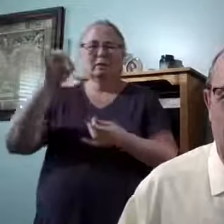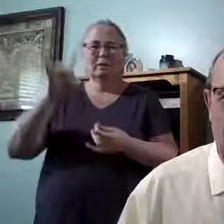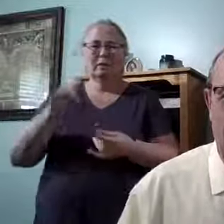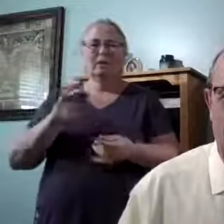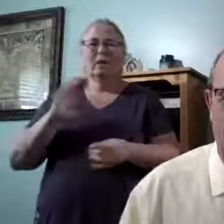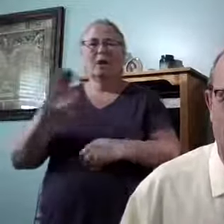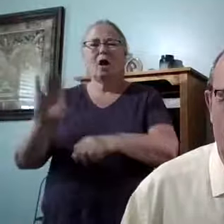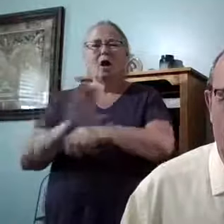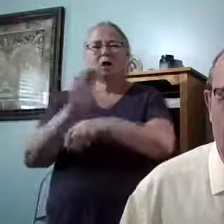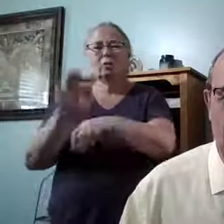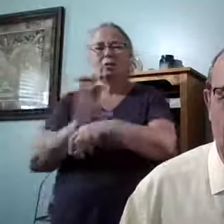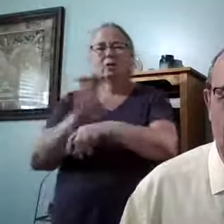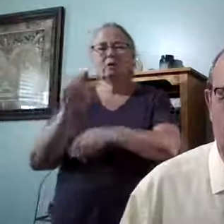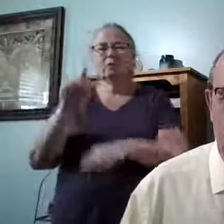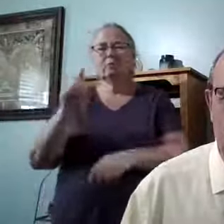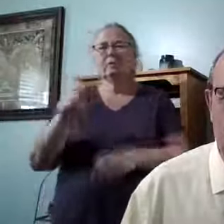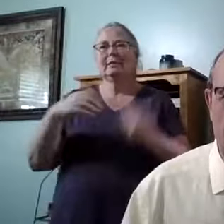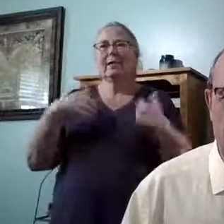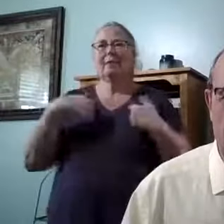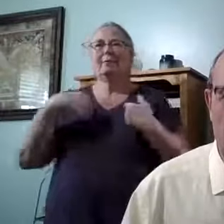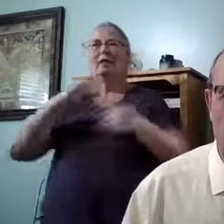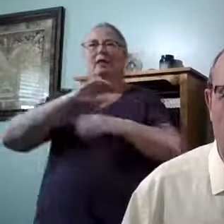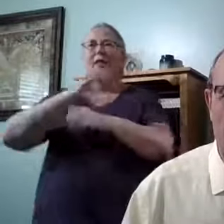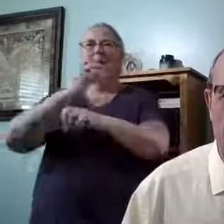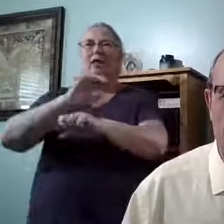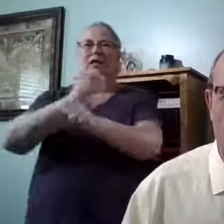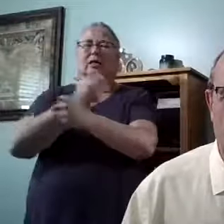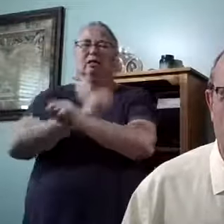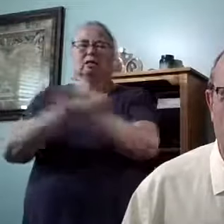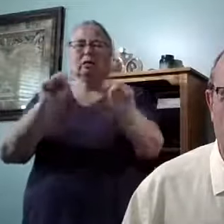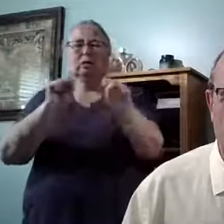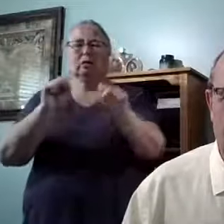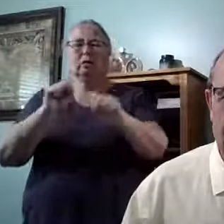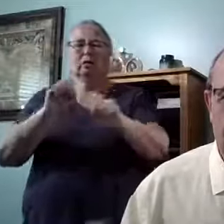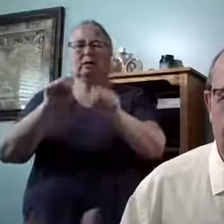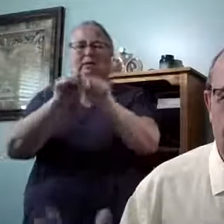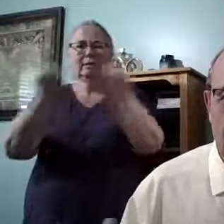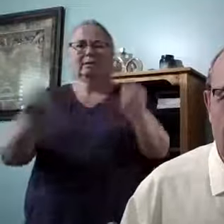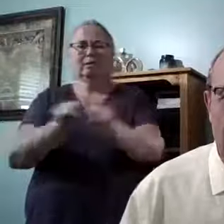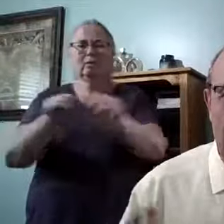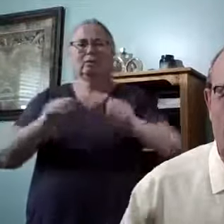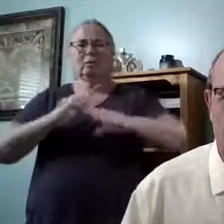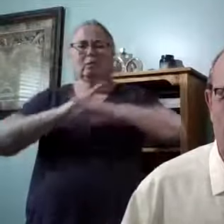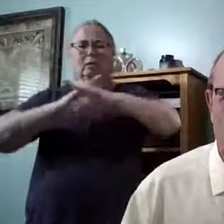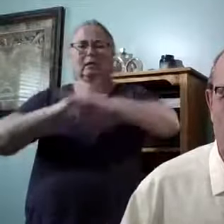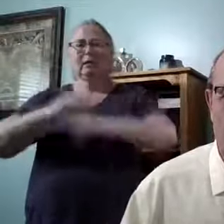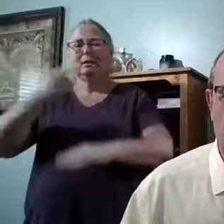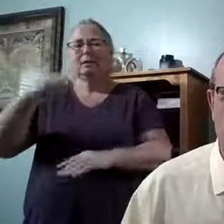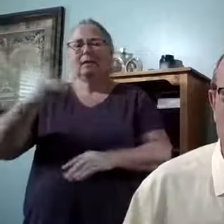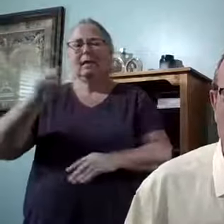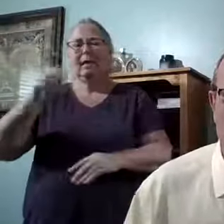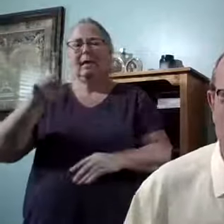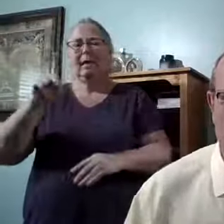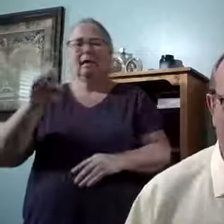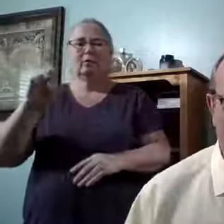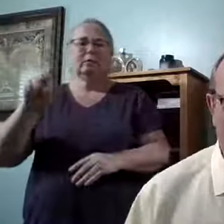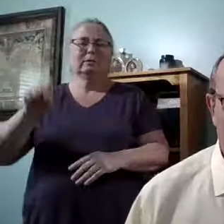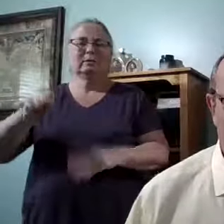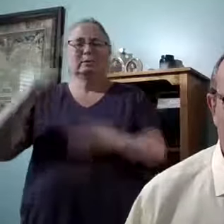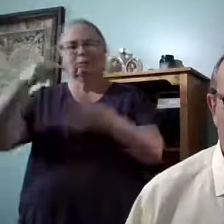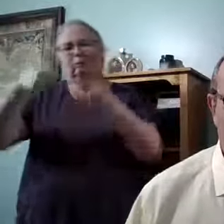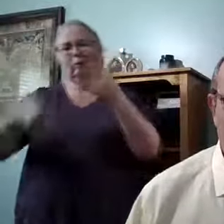computers have to have a secure system to guard against hackers and all these things, you know.